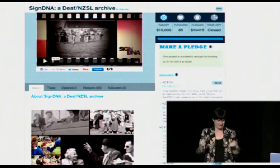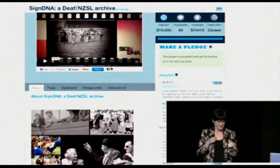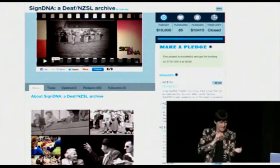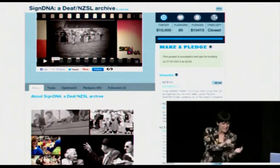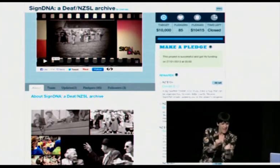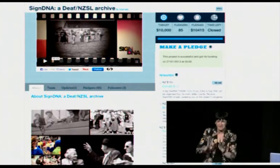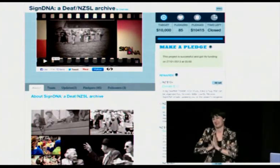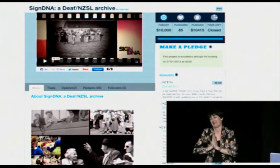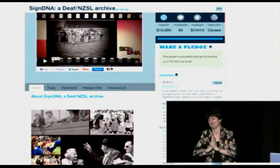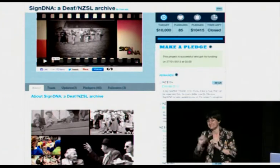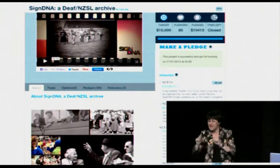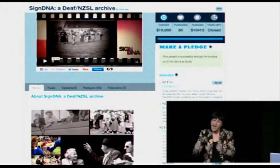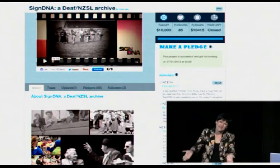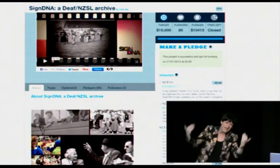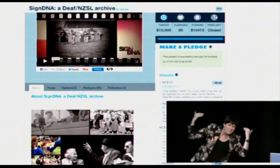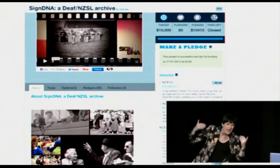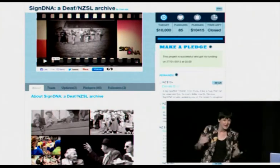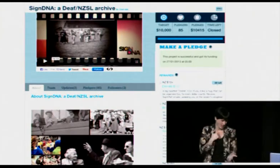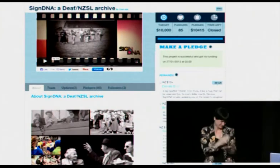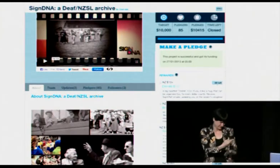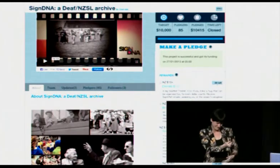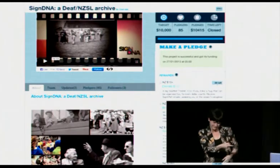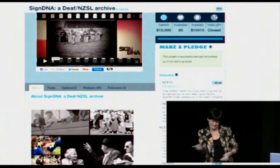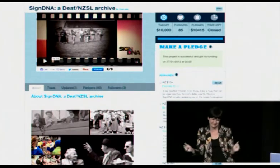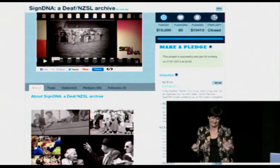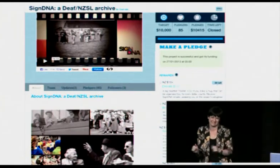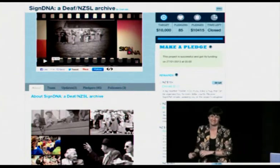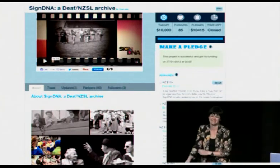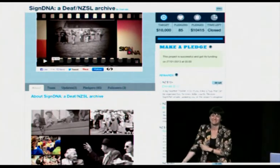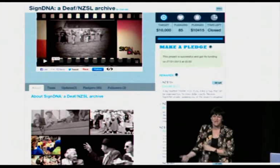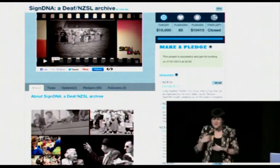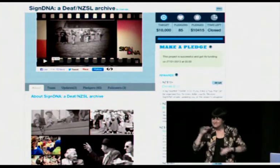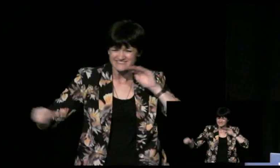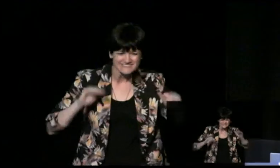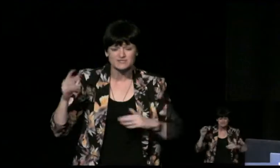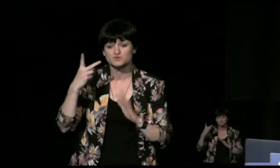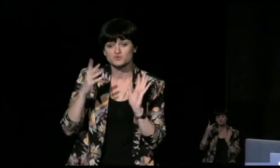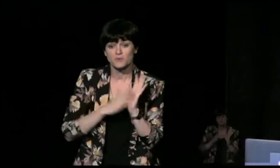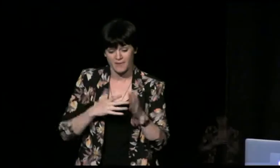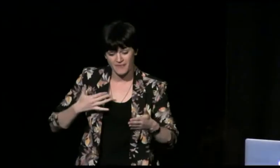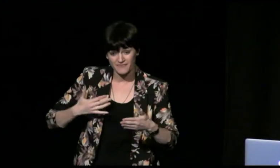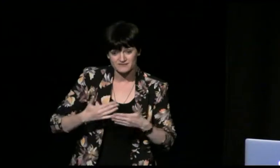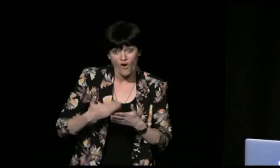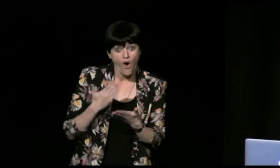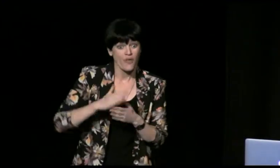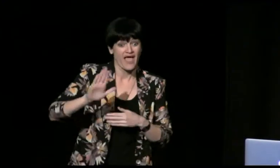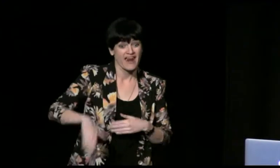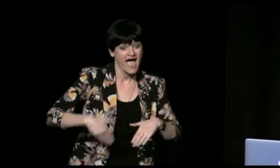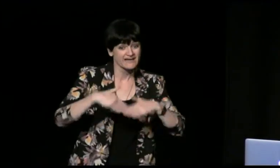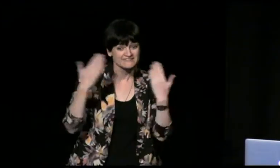of you have probably received a number of emails and requests for donations and many of you did donate to this project we know and over that